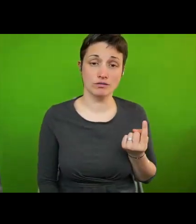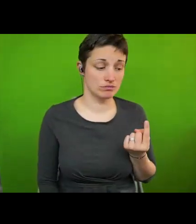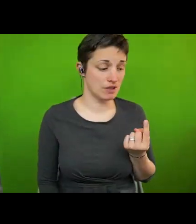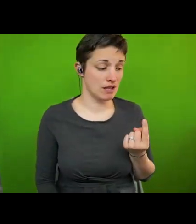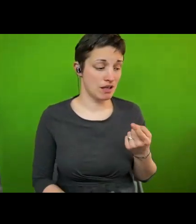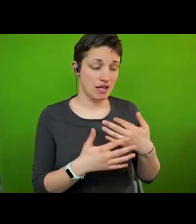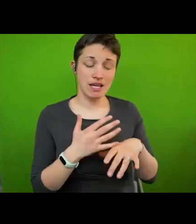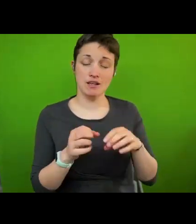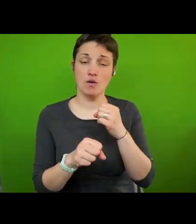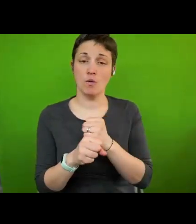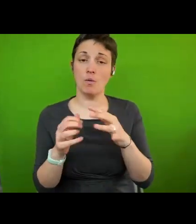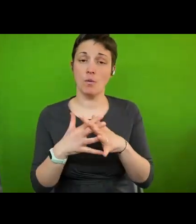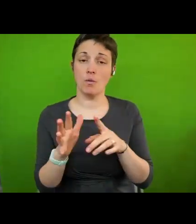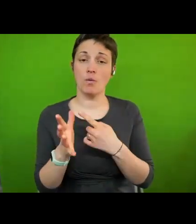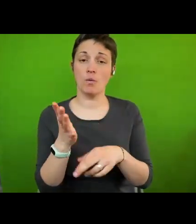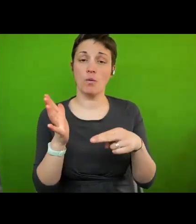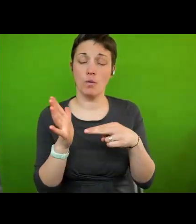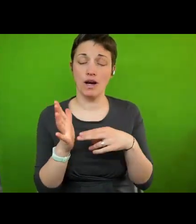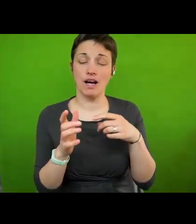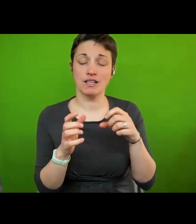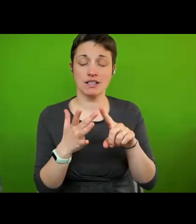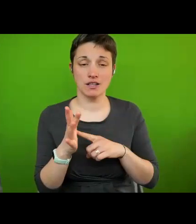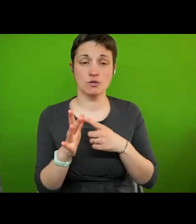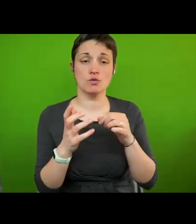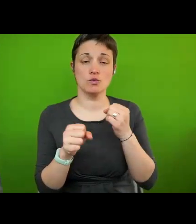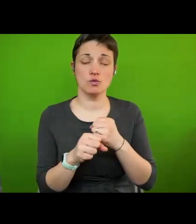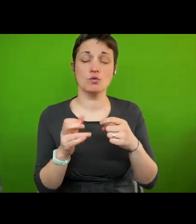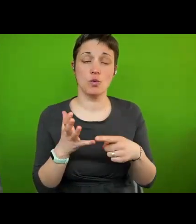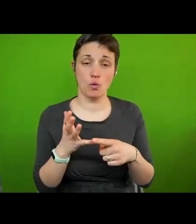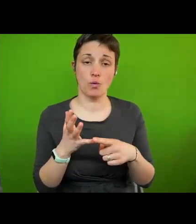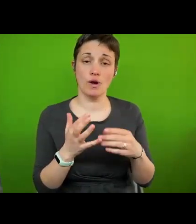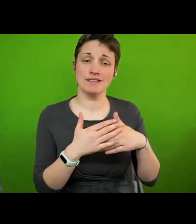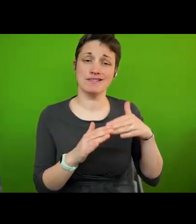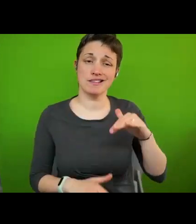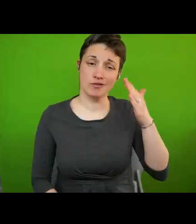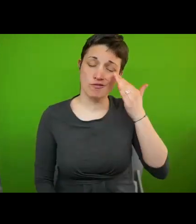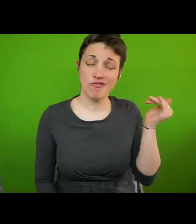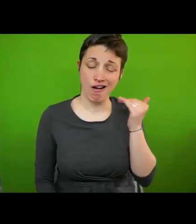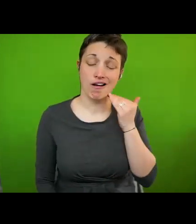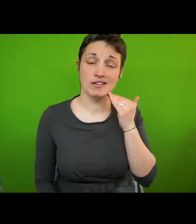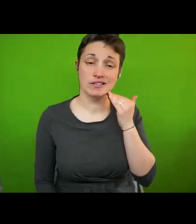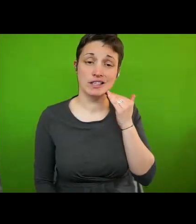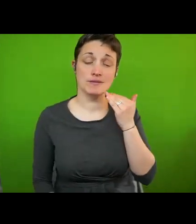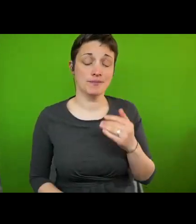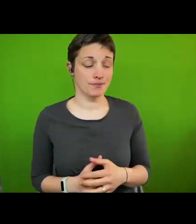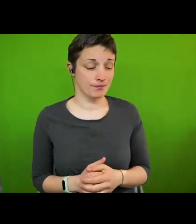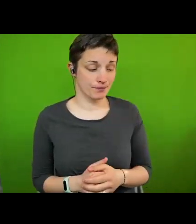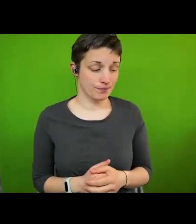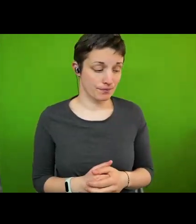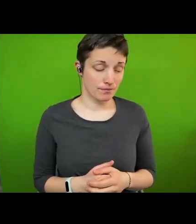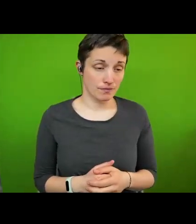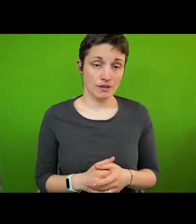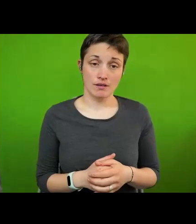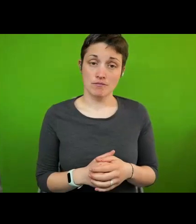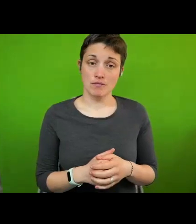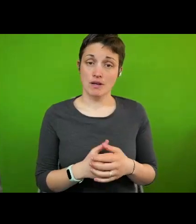city of guangchu became a human rights city establishing the annual world human rights cities forum and cities in many